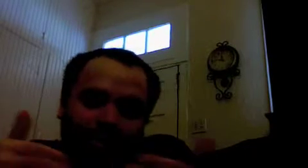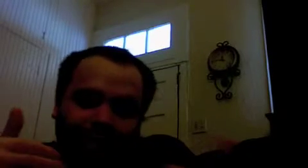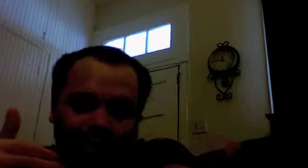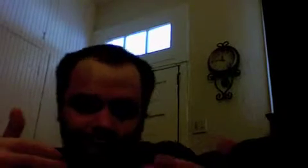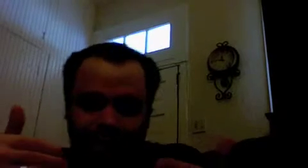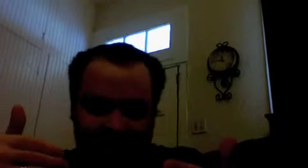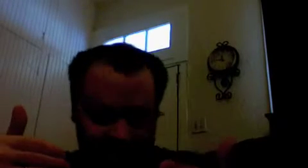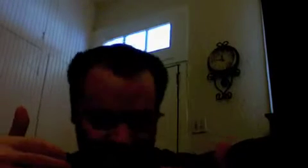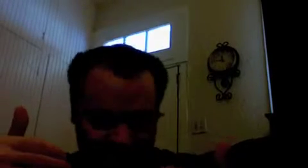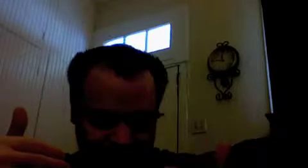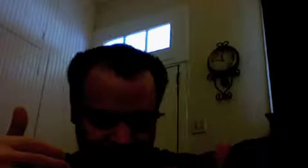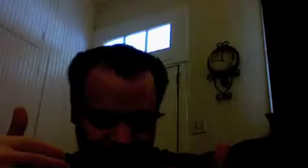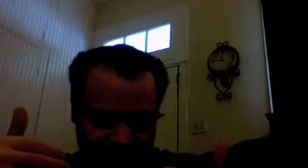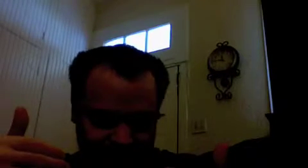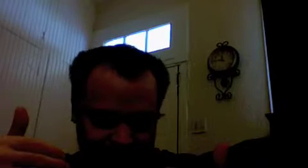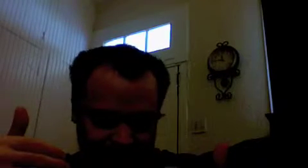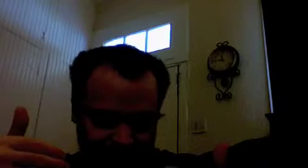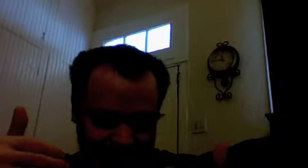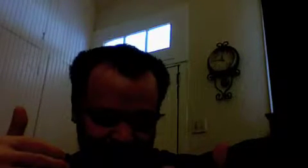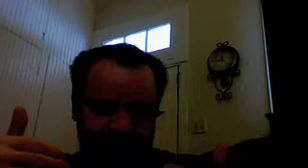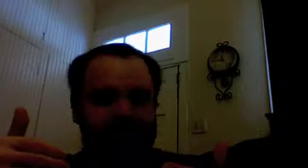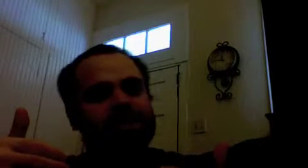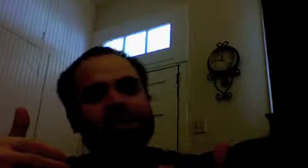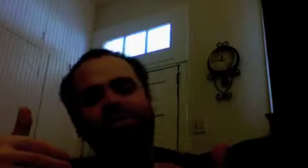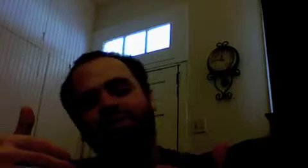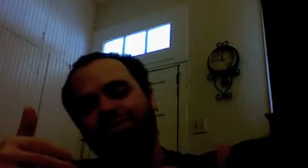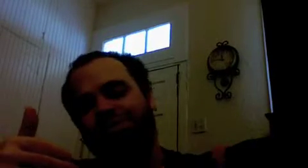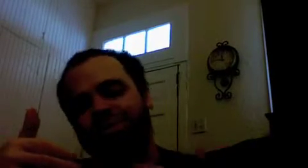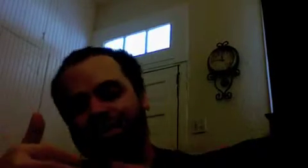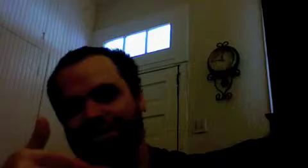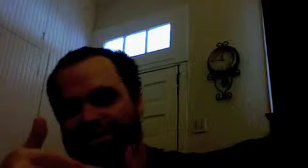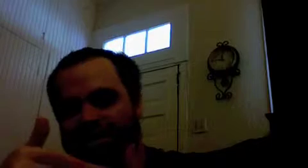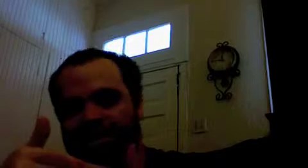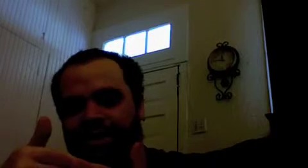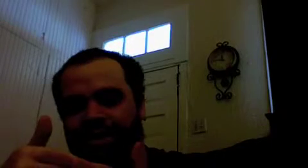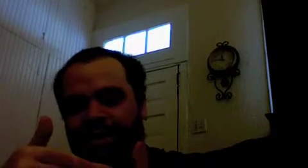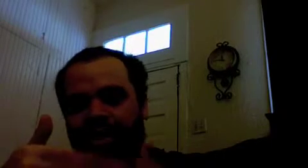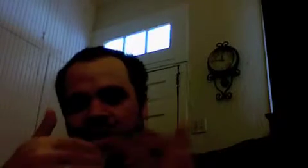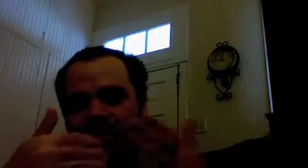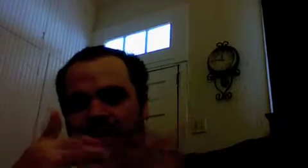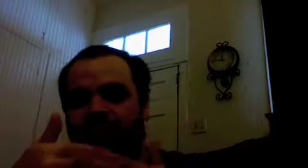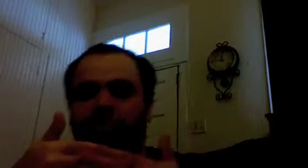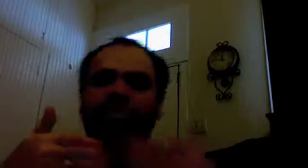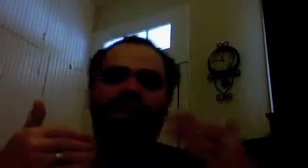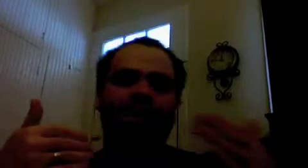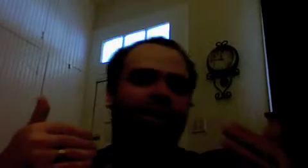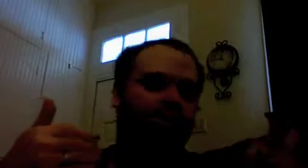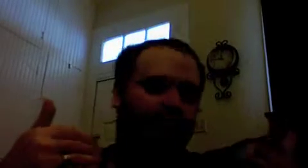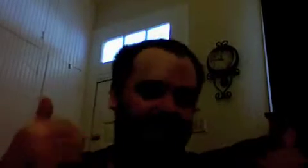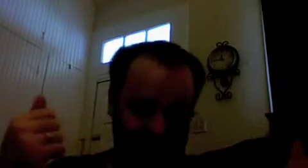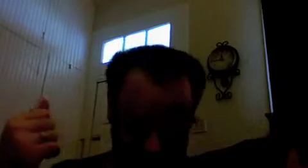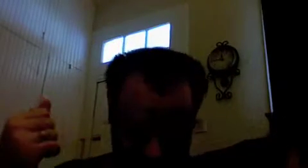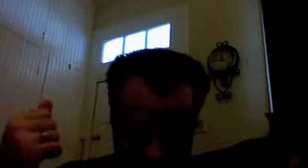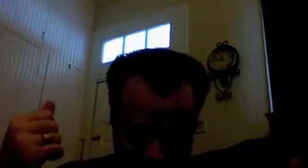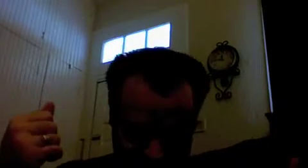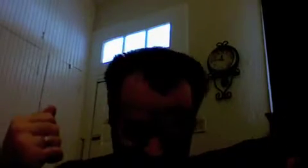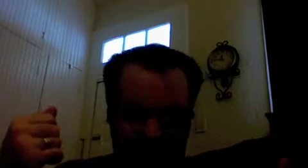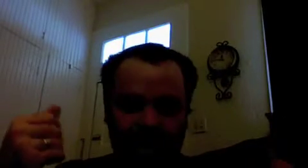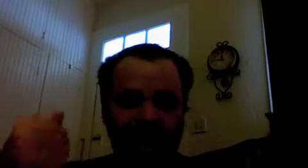of love with itself right so this is a very different uh picture of God already God